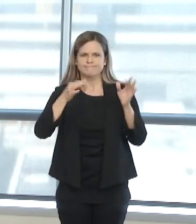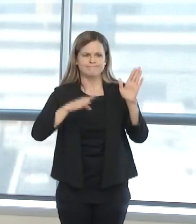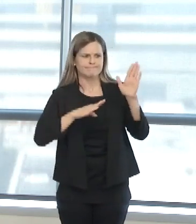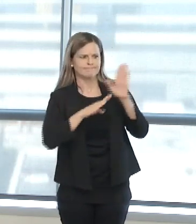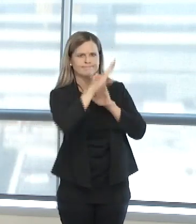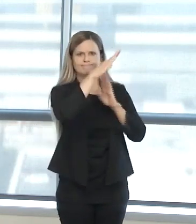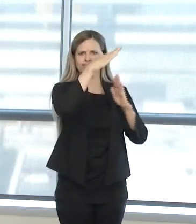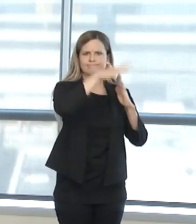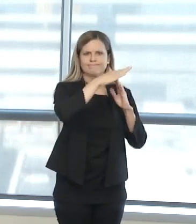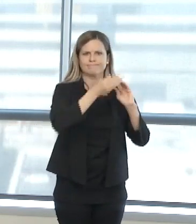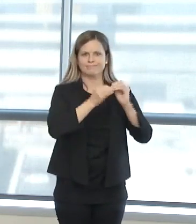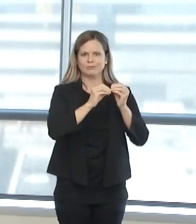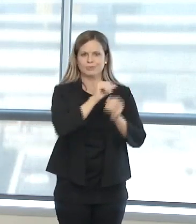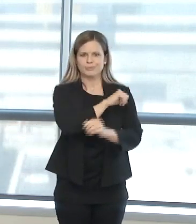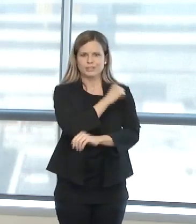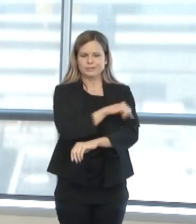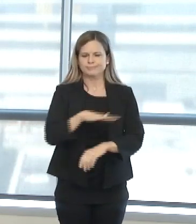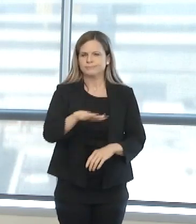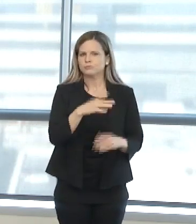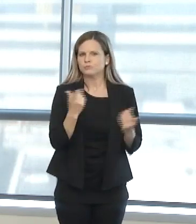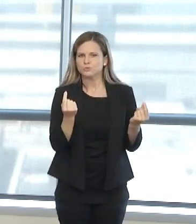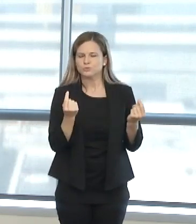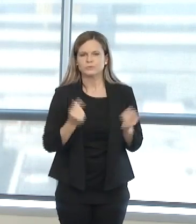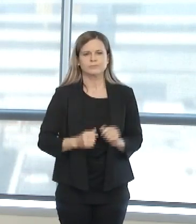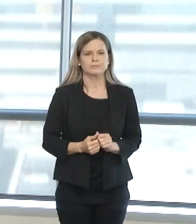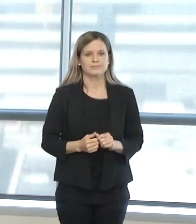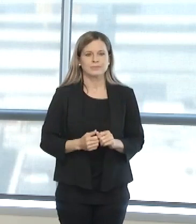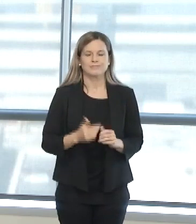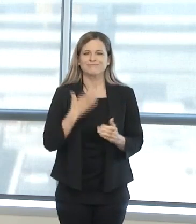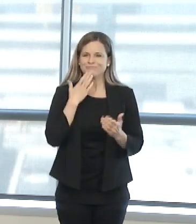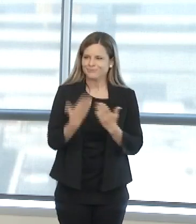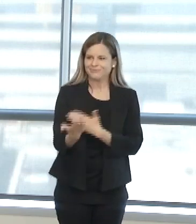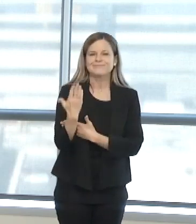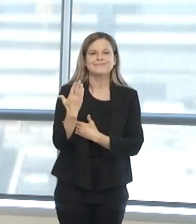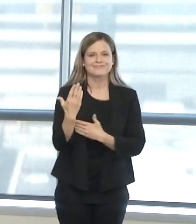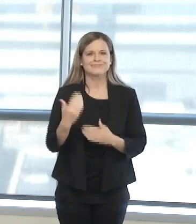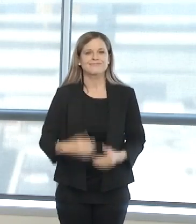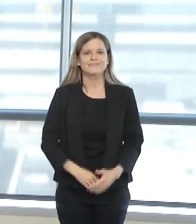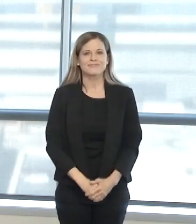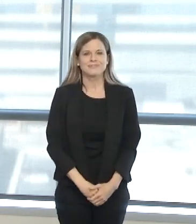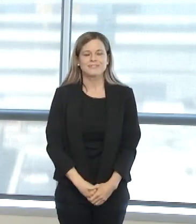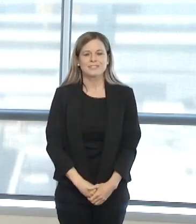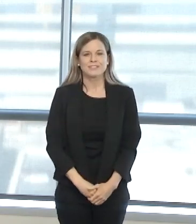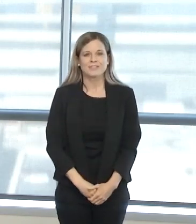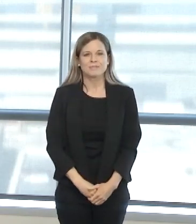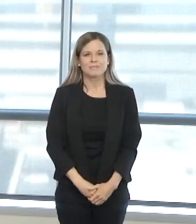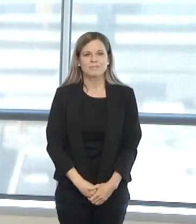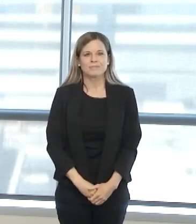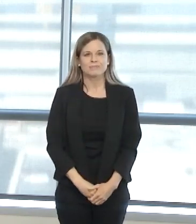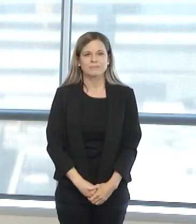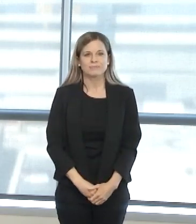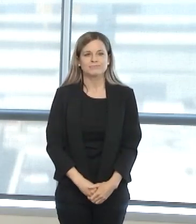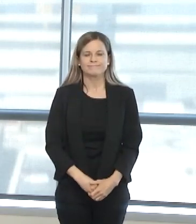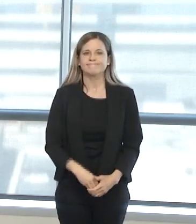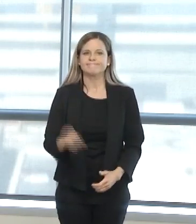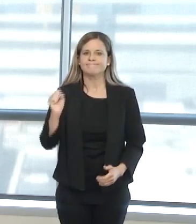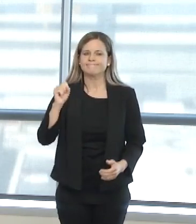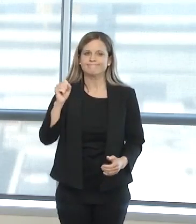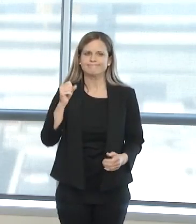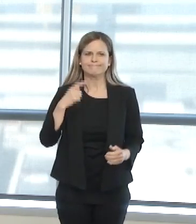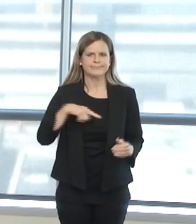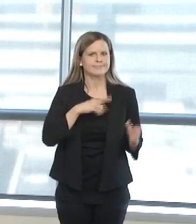Good morning. Thank you, Chuck. As Chuck said, physician and hospital leaders have been collaborating to update our surge plan